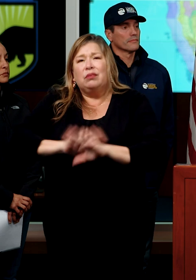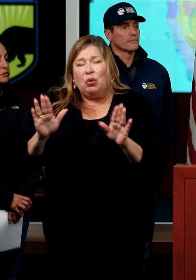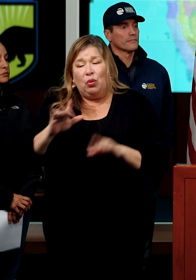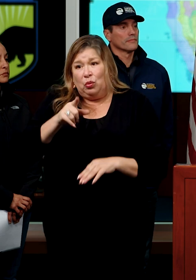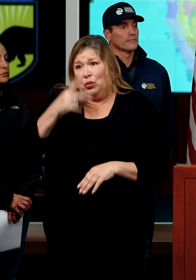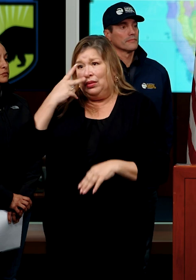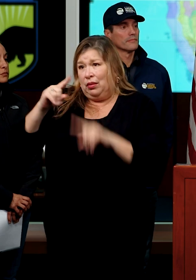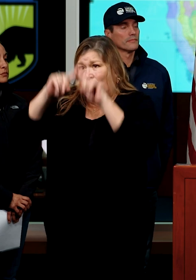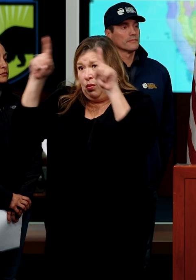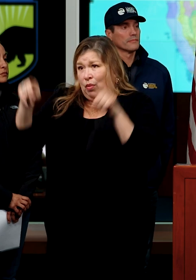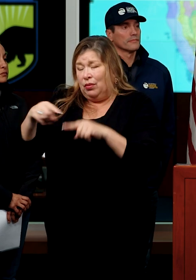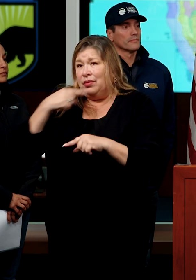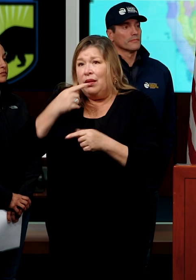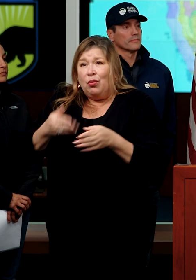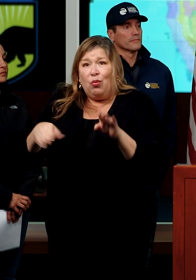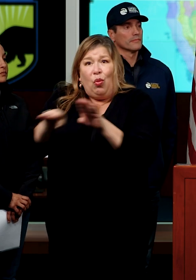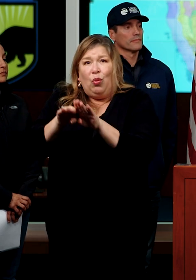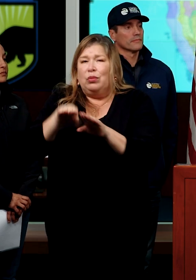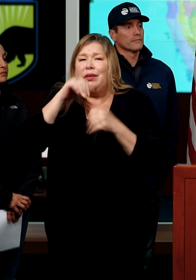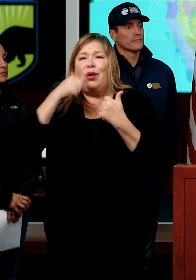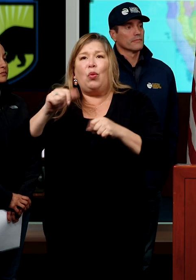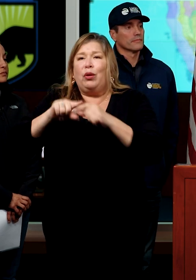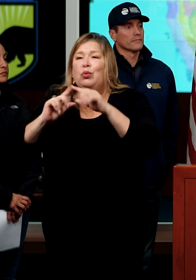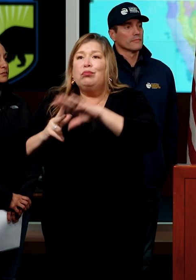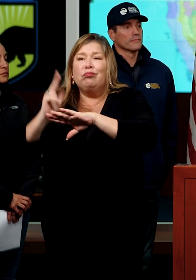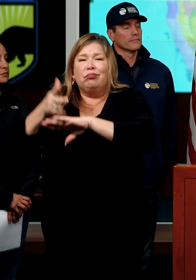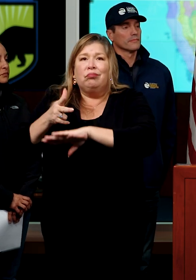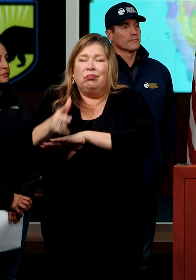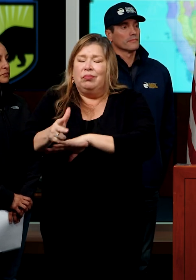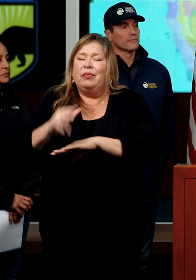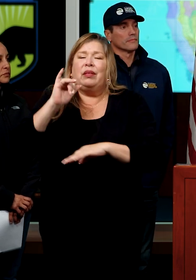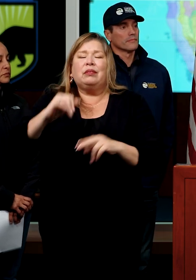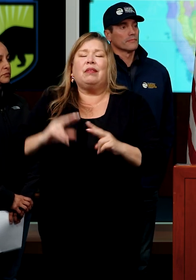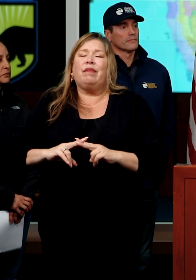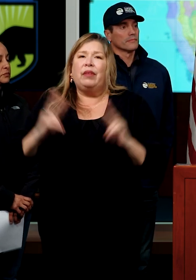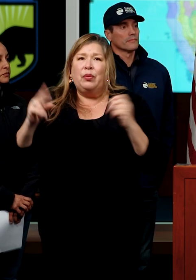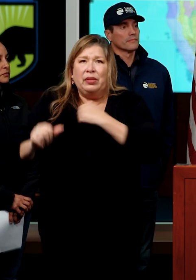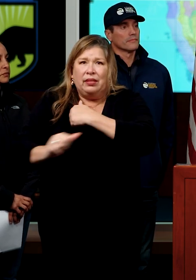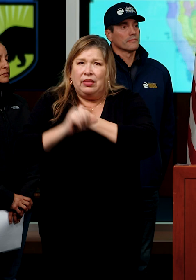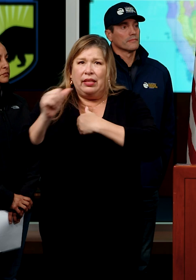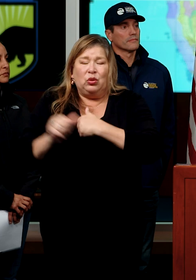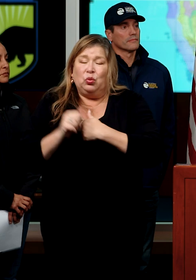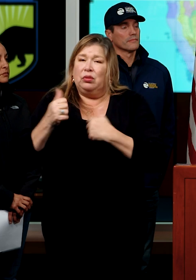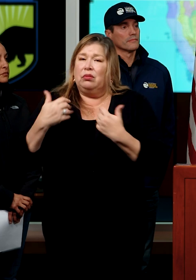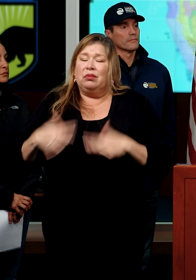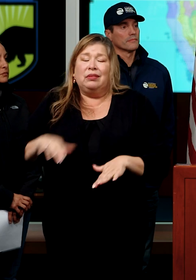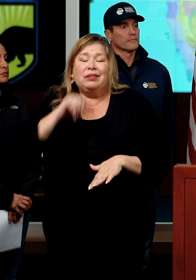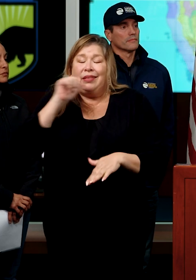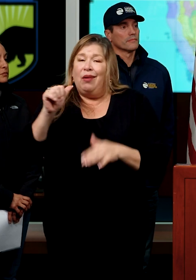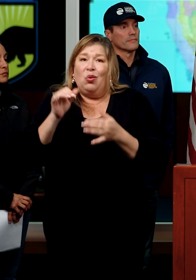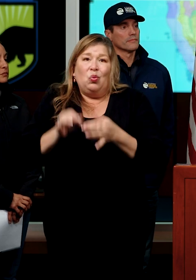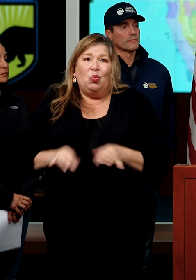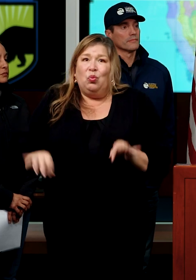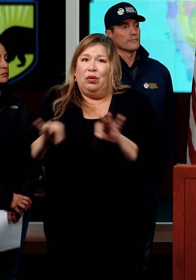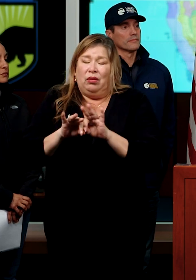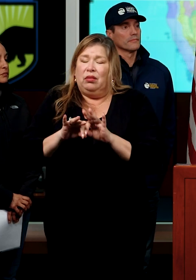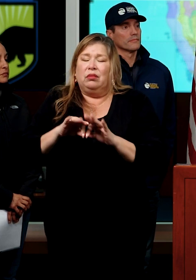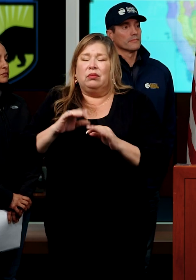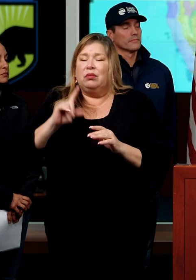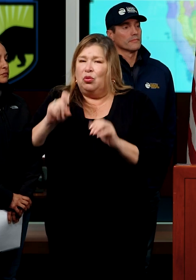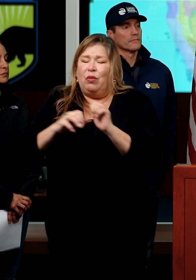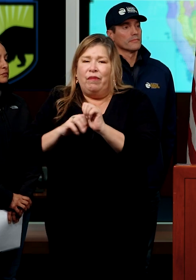closure signs or attempt to cross flooded roadways. This is very dangerous and a risk that's simply not worth taking.